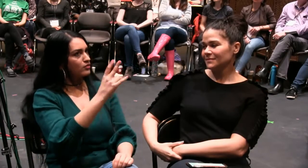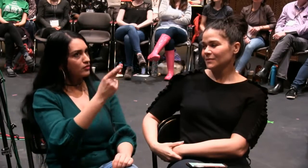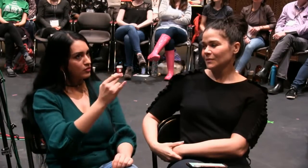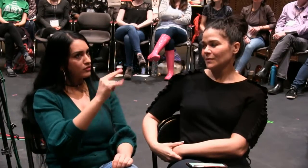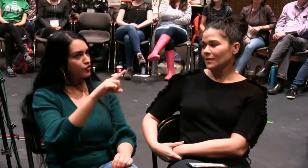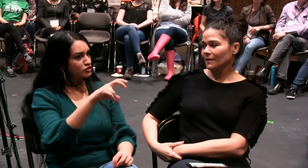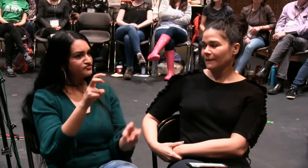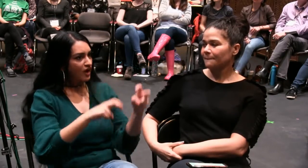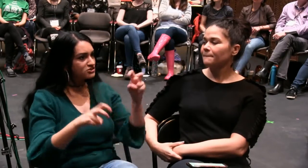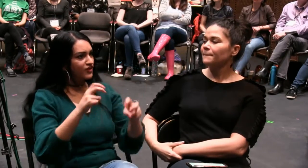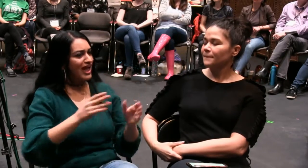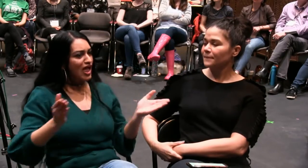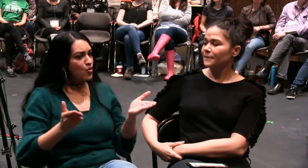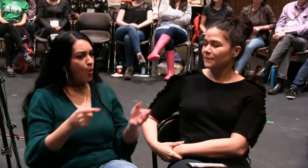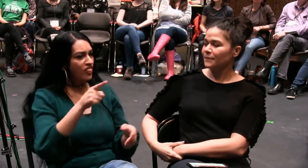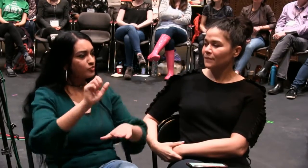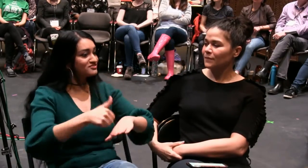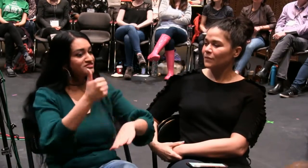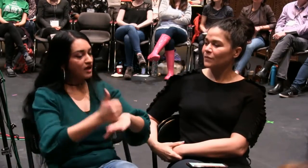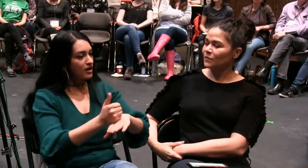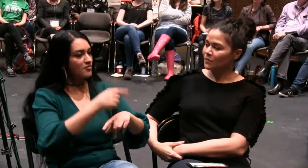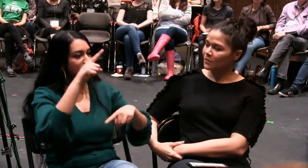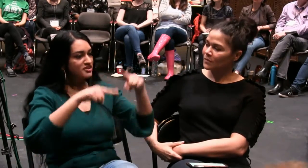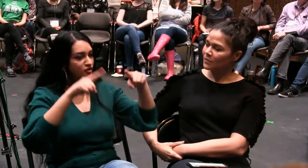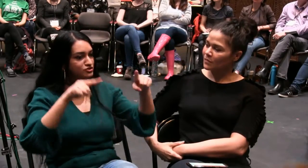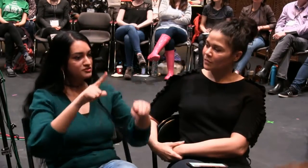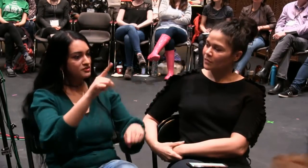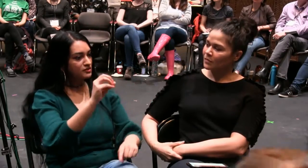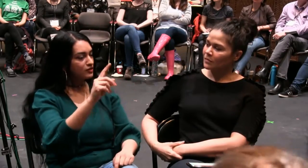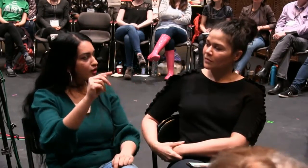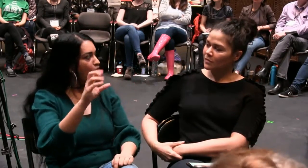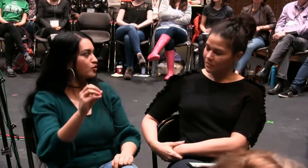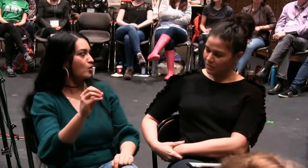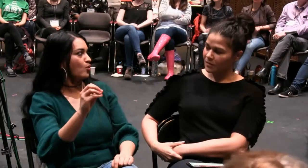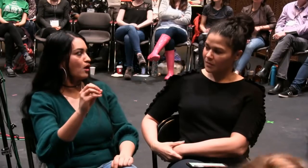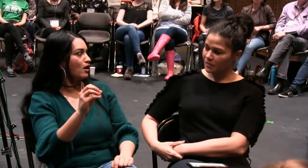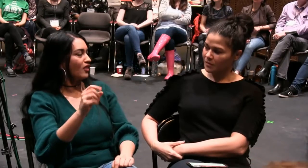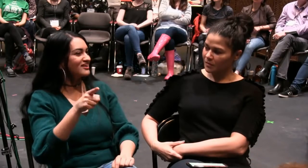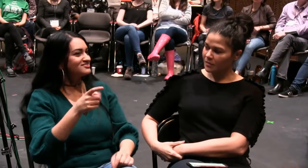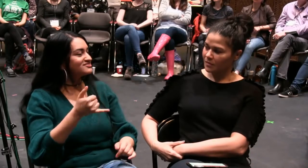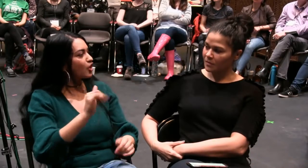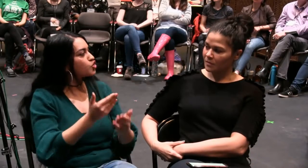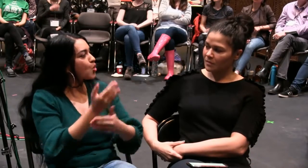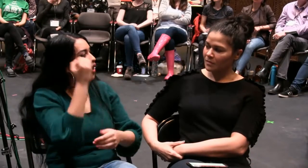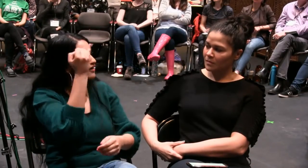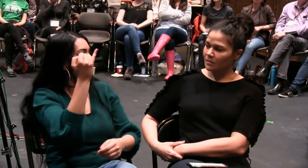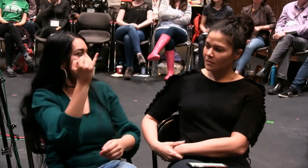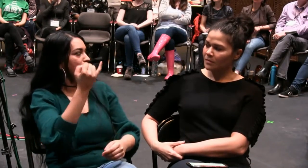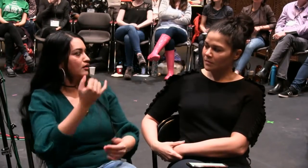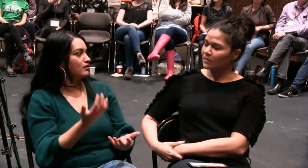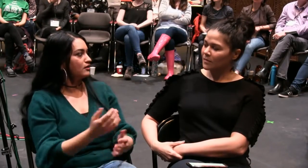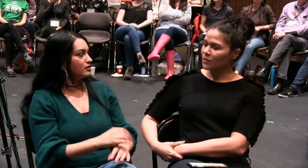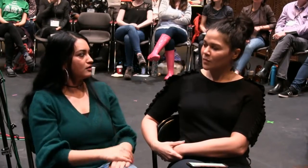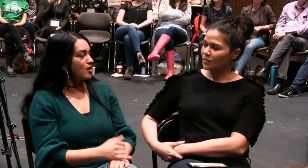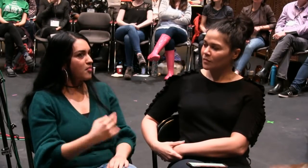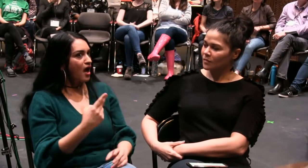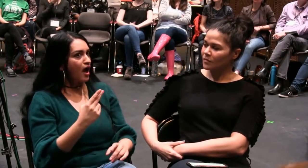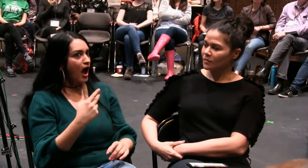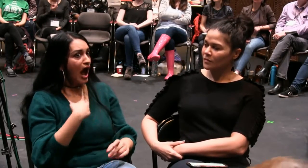can we do to encourage deaf people to apply? I'm bringing this up today because I think it's an opportunity for us to approach the Fringe Festival with this